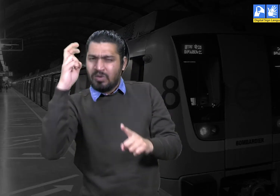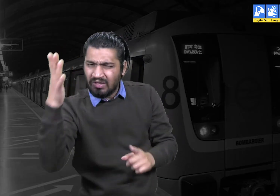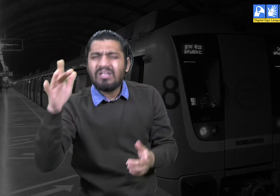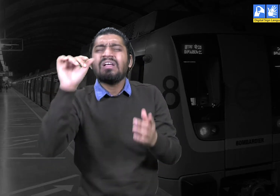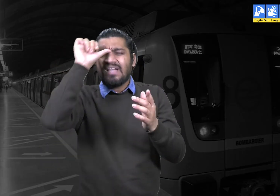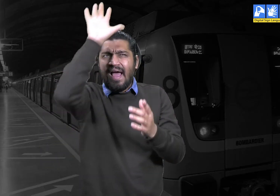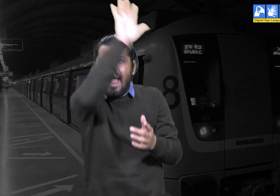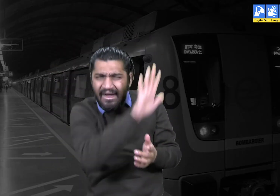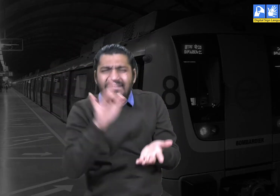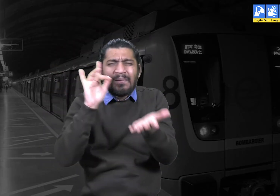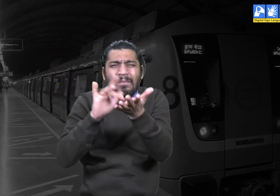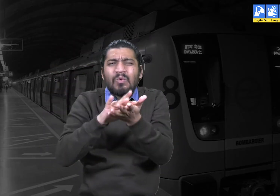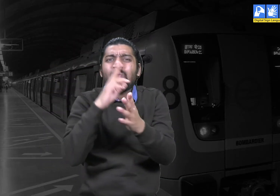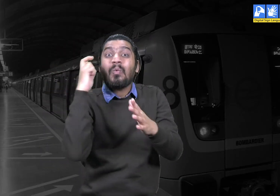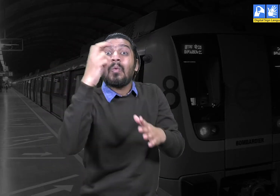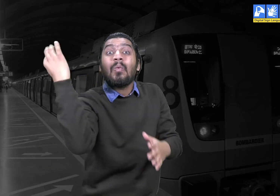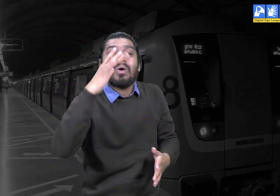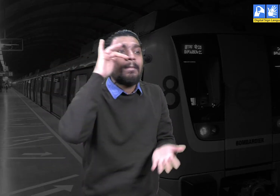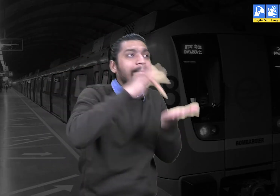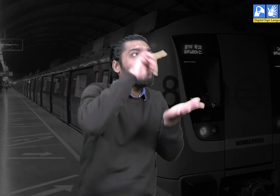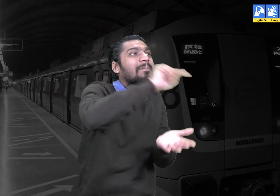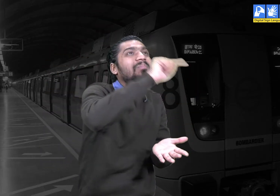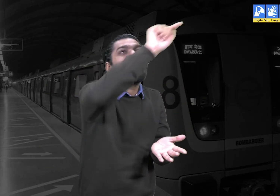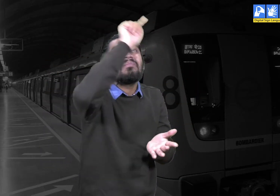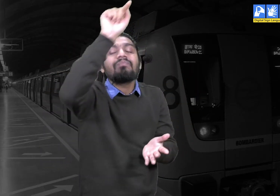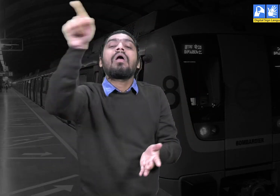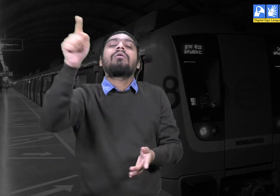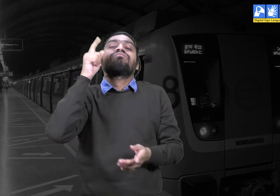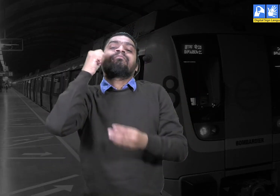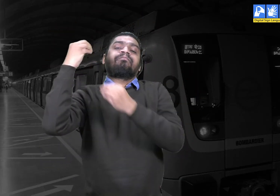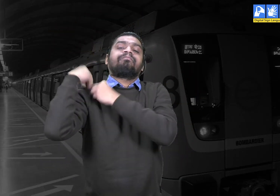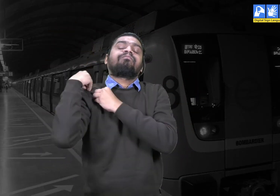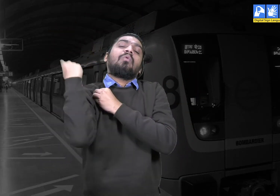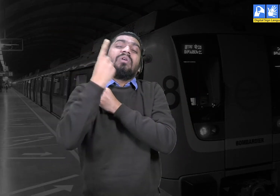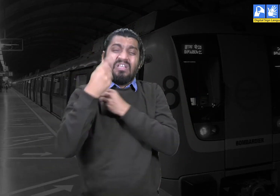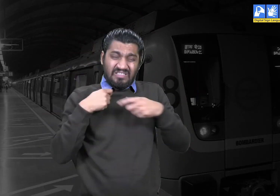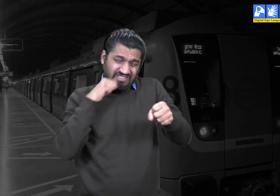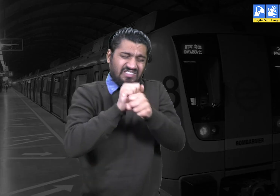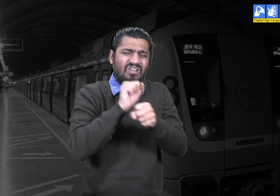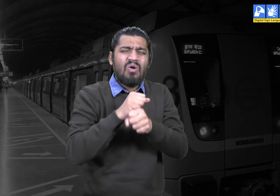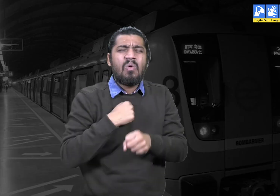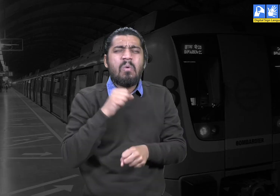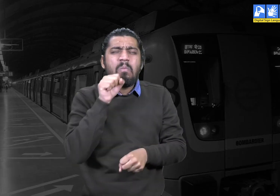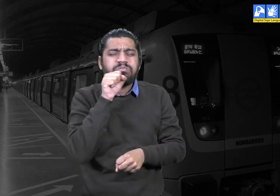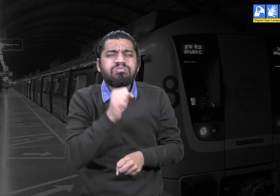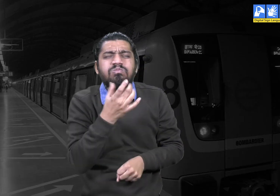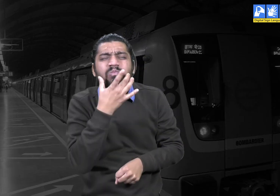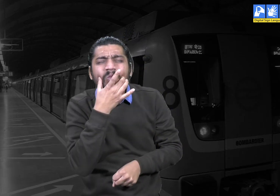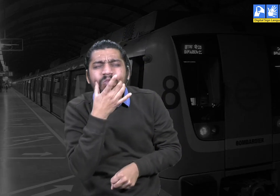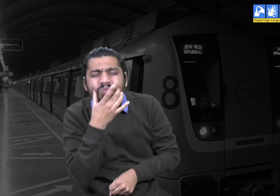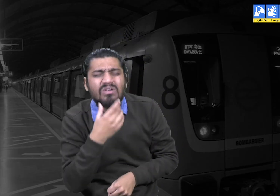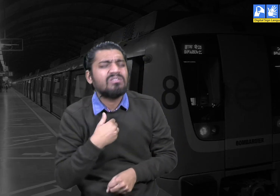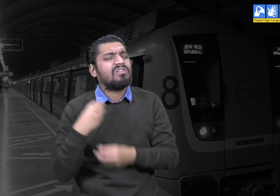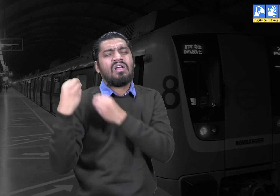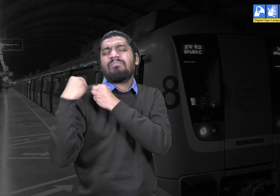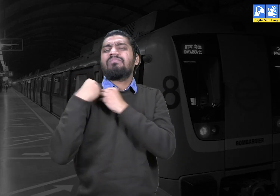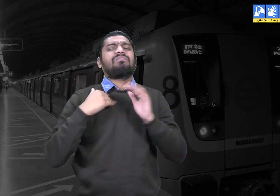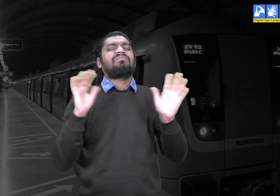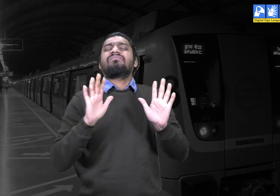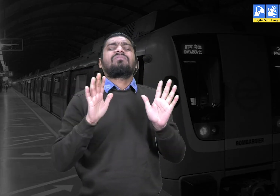wherever Metro services are provided have been coordinated and facilitated by E. Sridharan. With age not